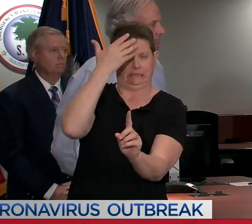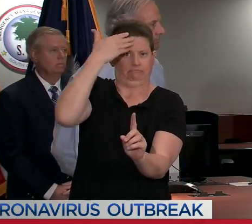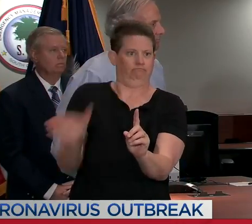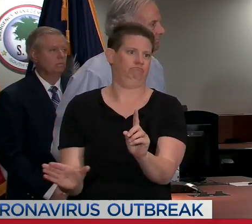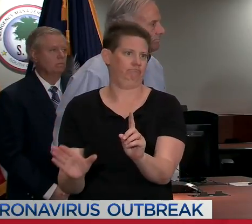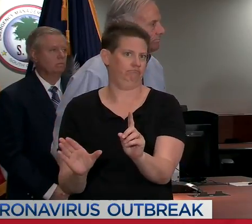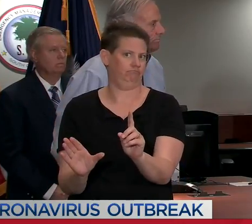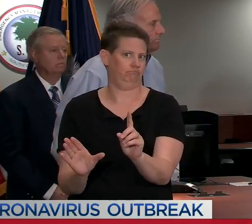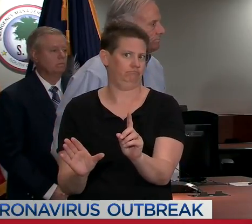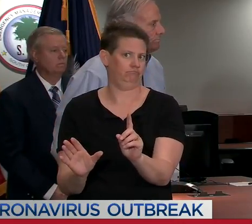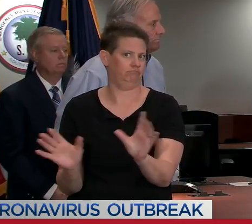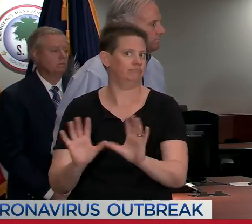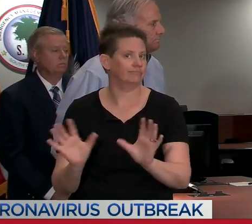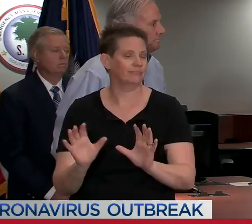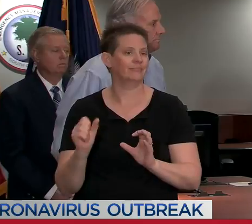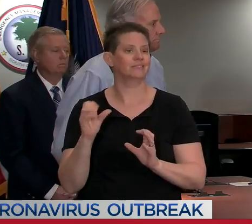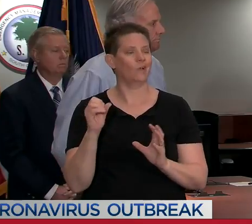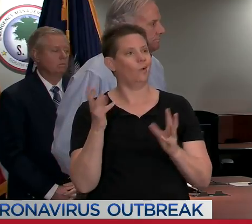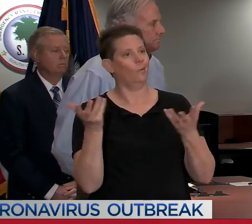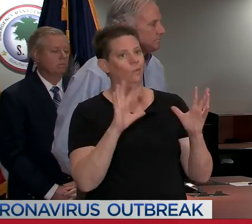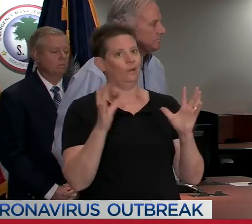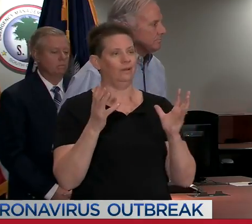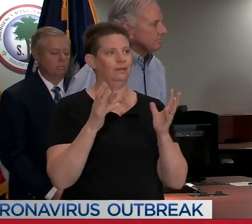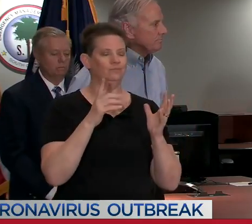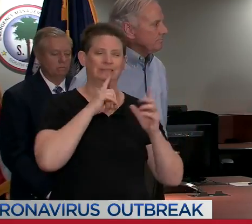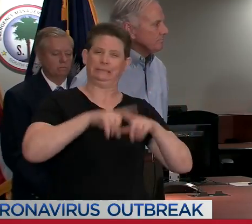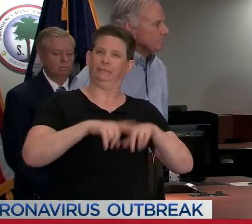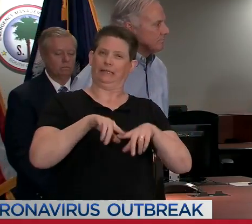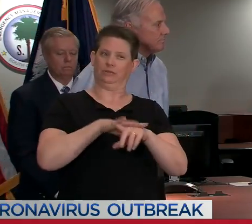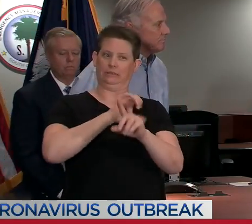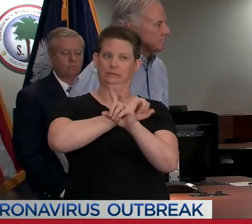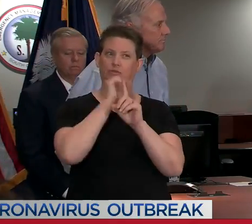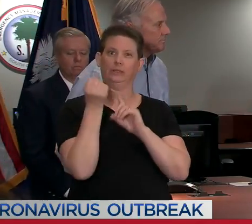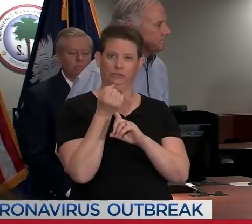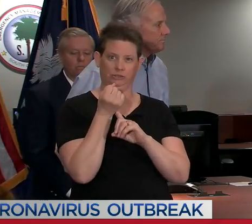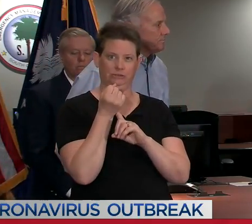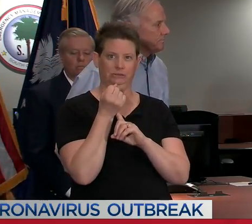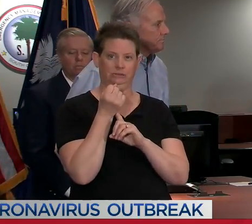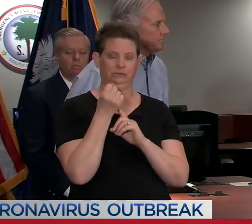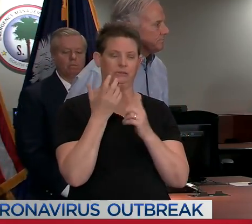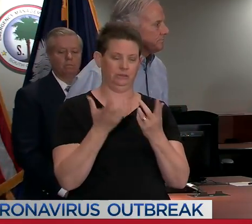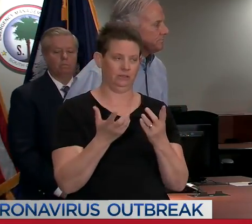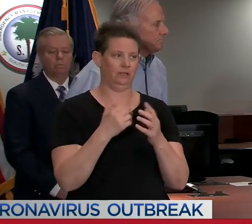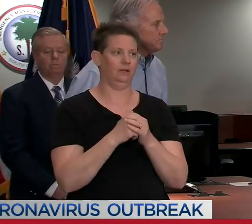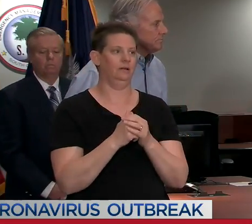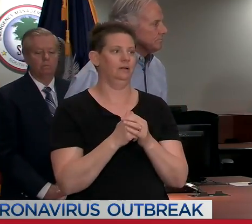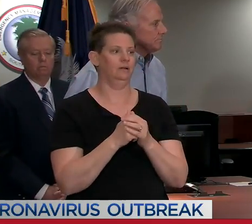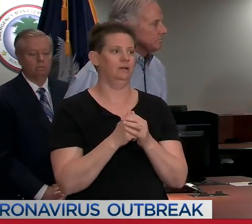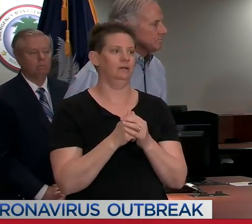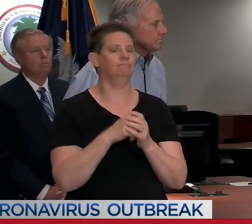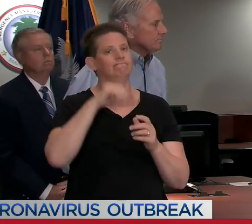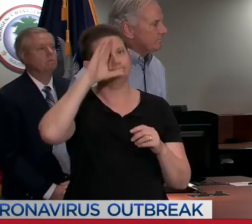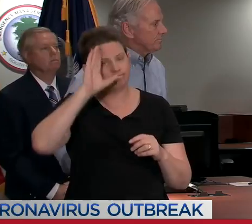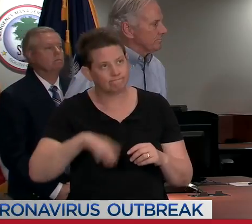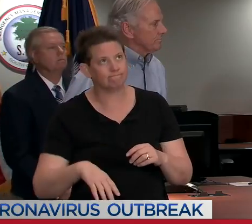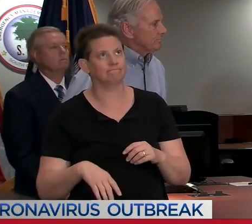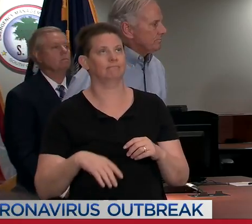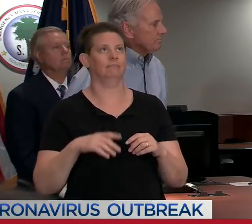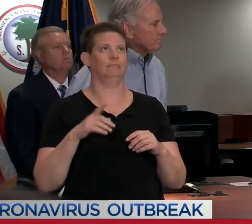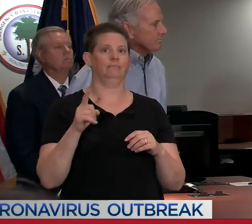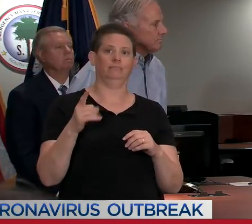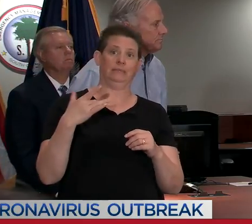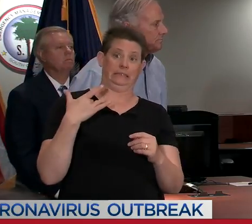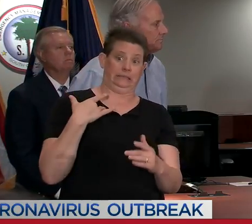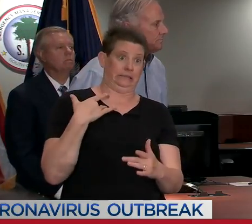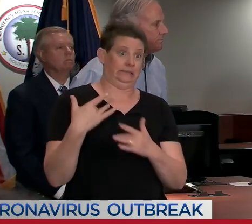said, employment, and so they're really different situations. But know that there's a lot of concern about people saying that there